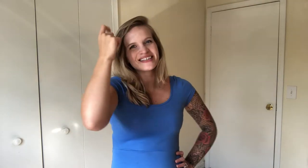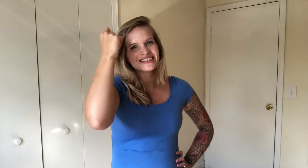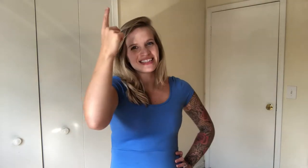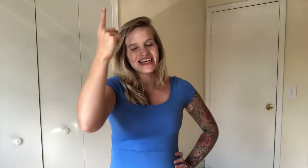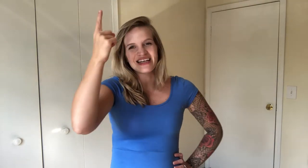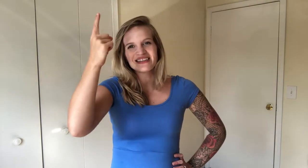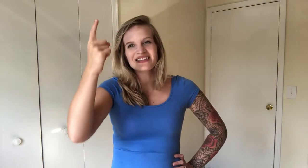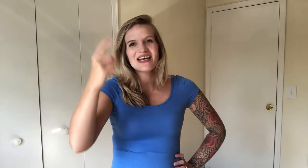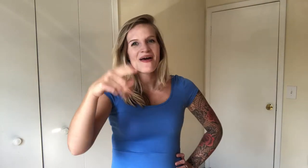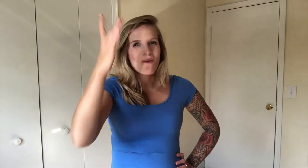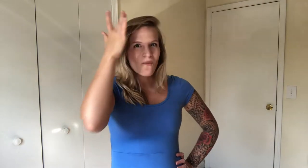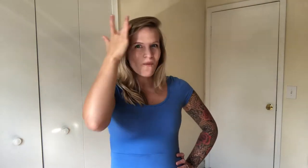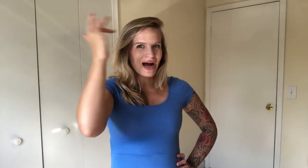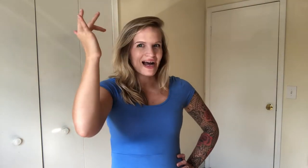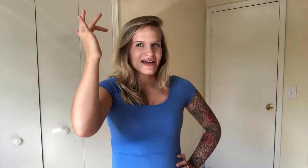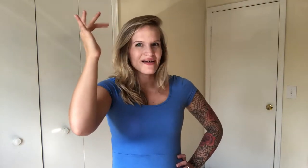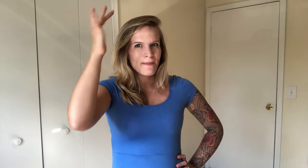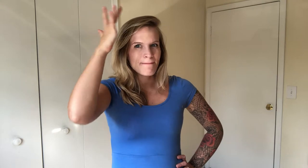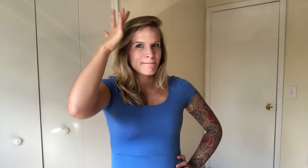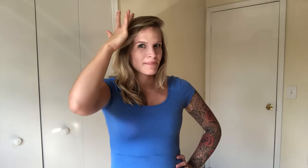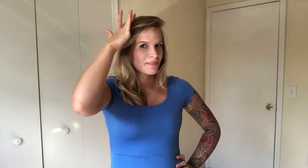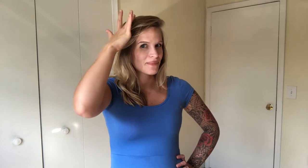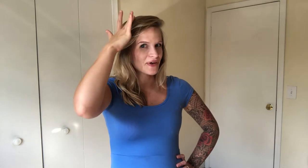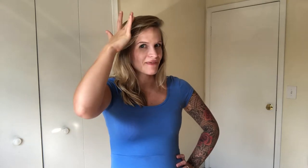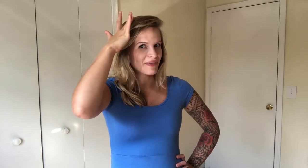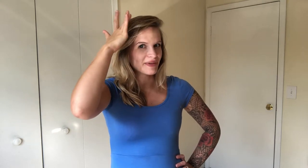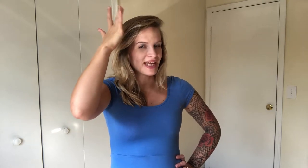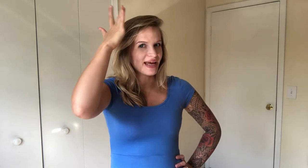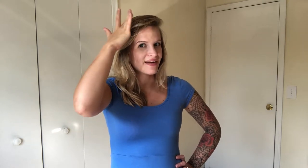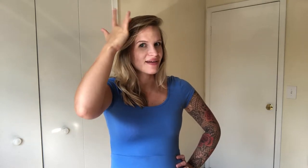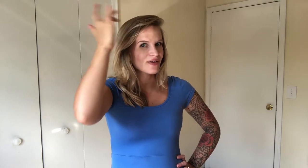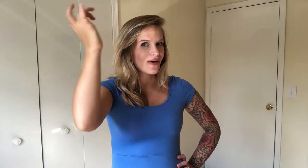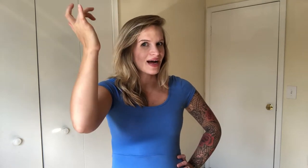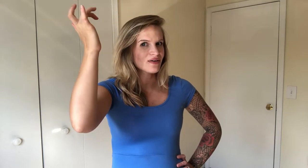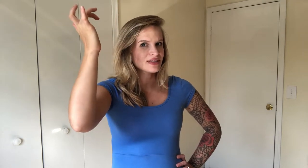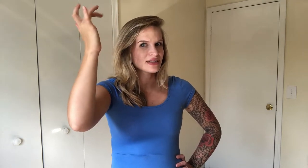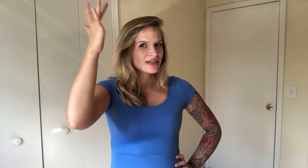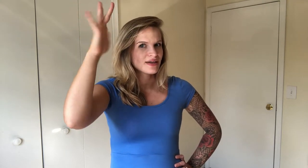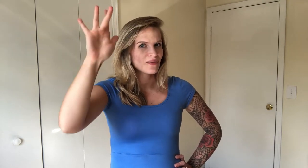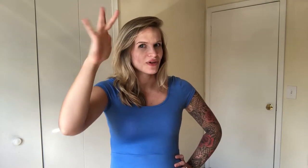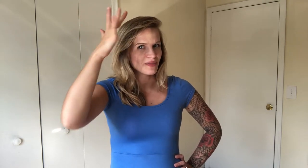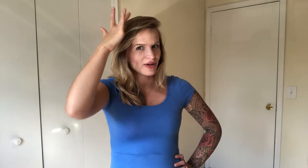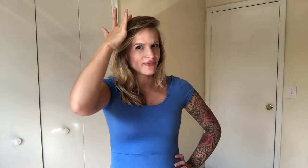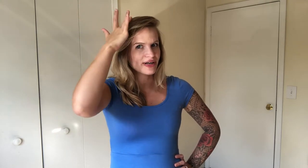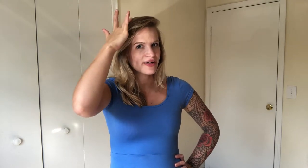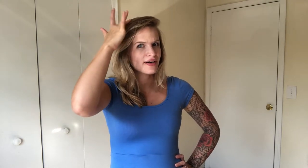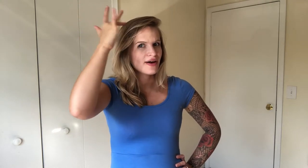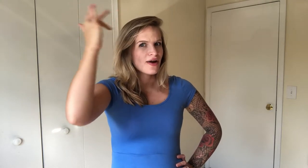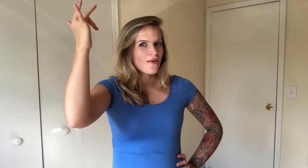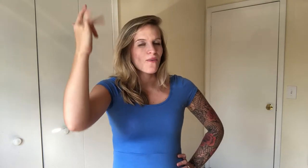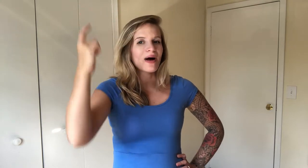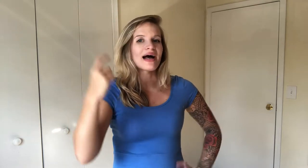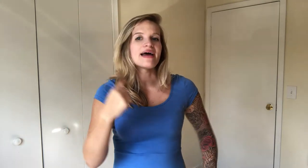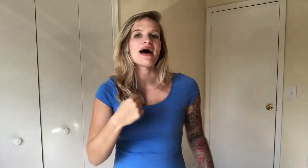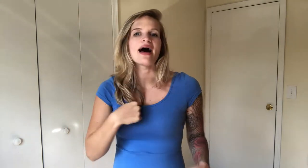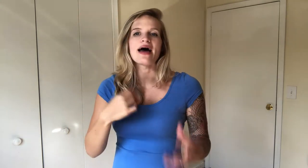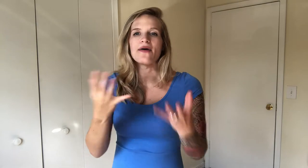Understand. Why. Bring from the head. Go out. With your middle finger. Why. I